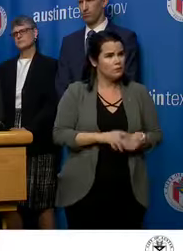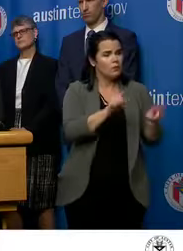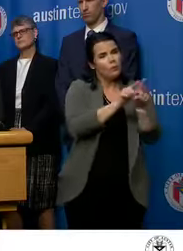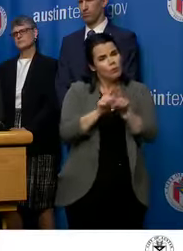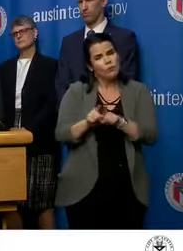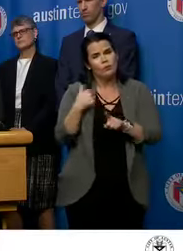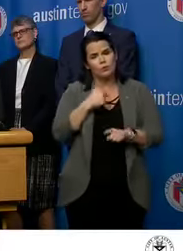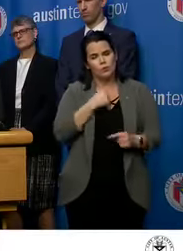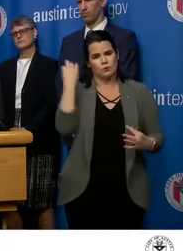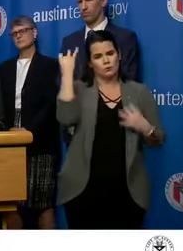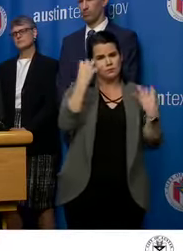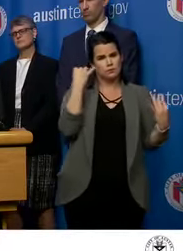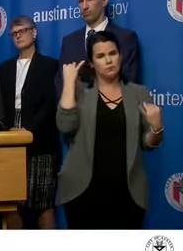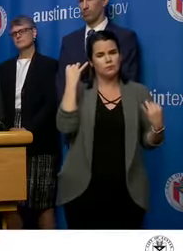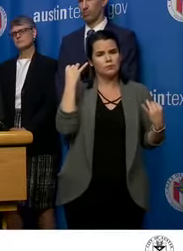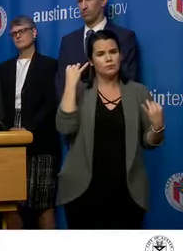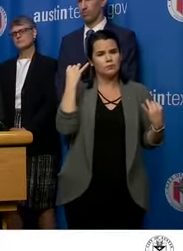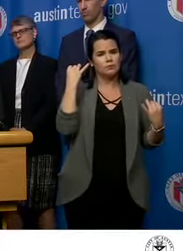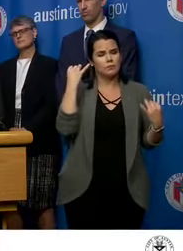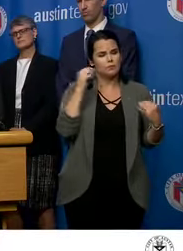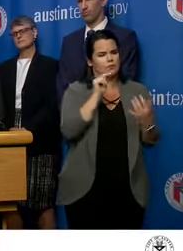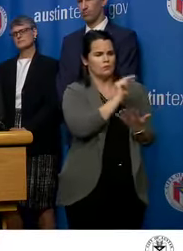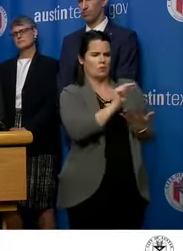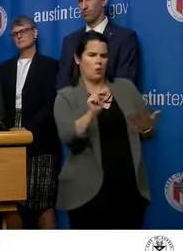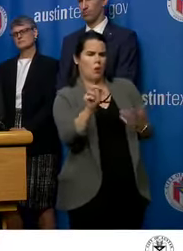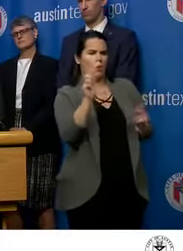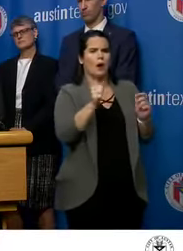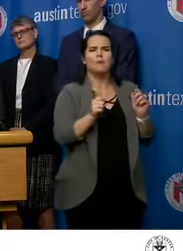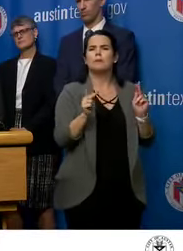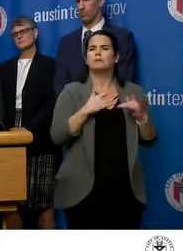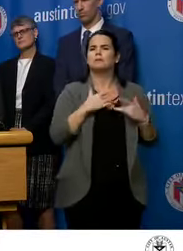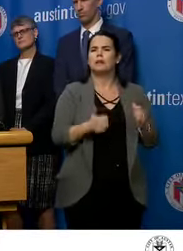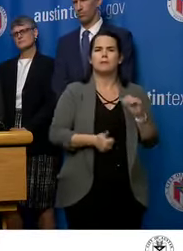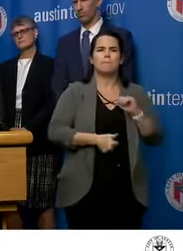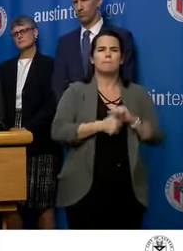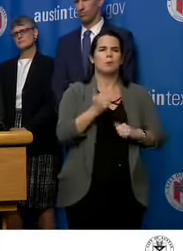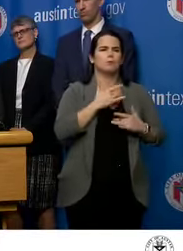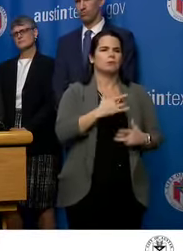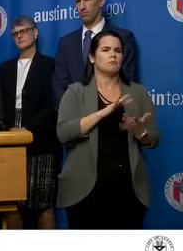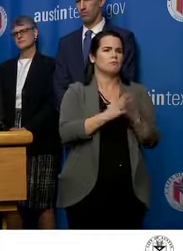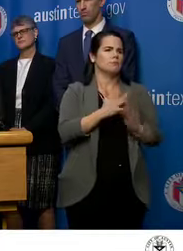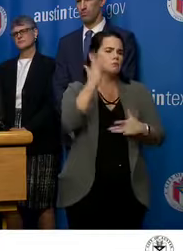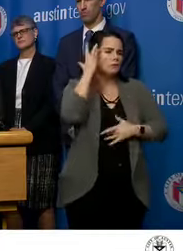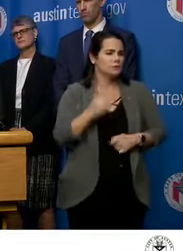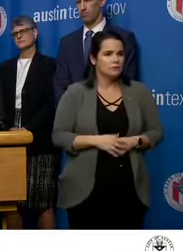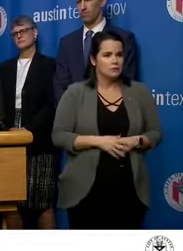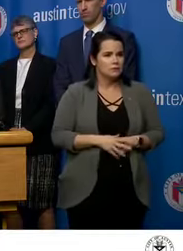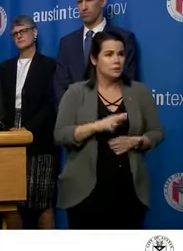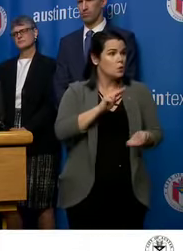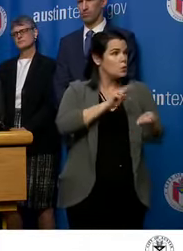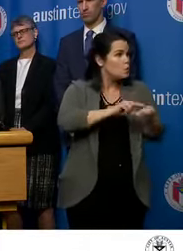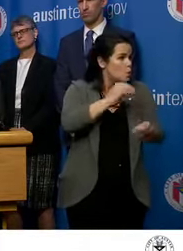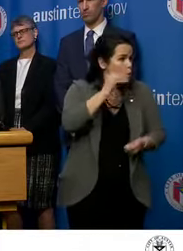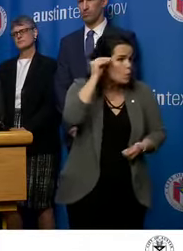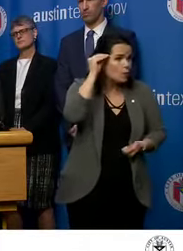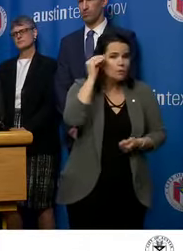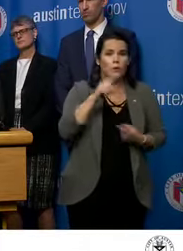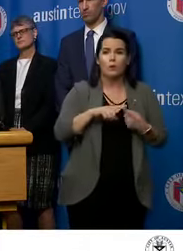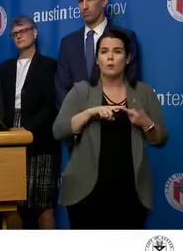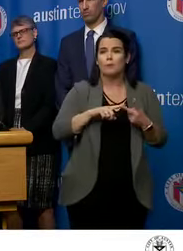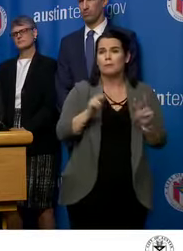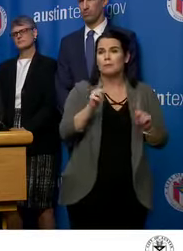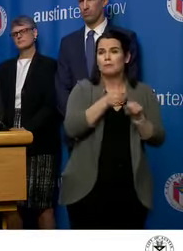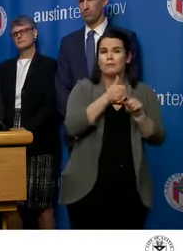that we are looking at the places where people are most vulnerable. So in nursing homes where people are experiencing homelessness,